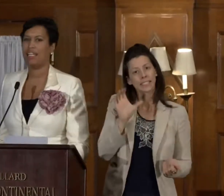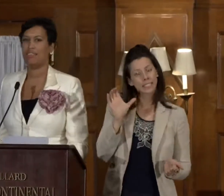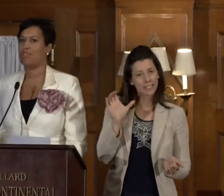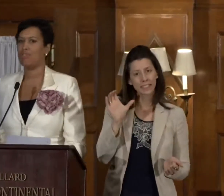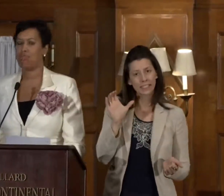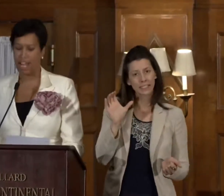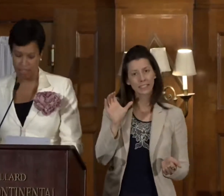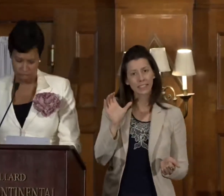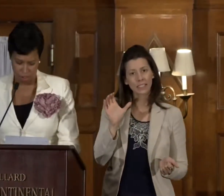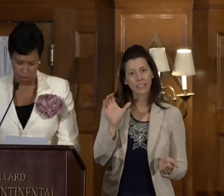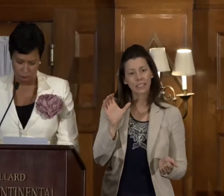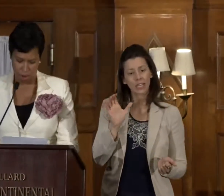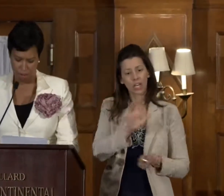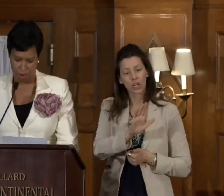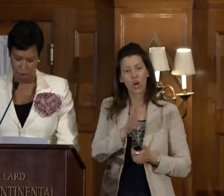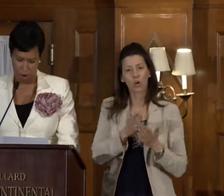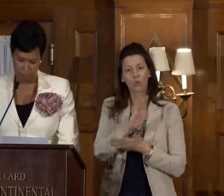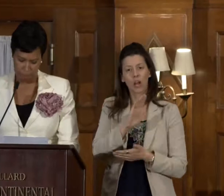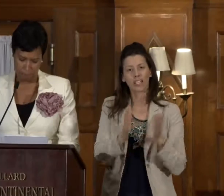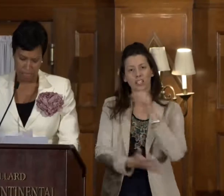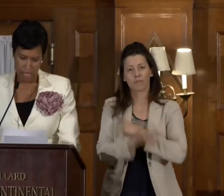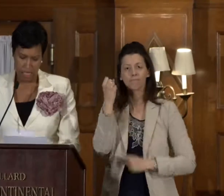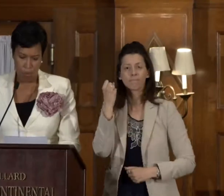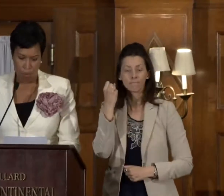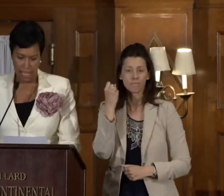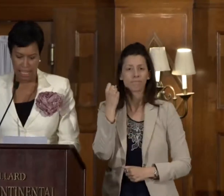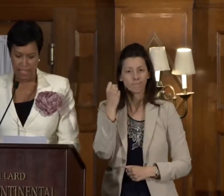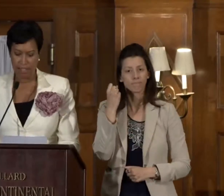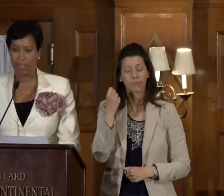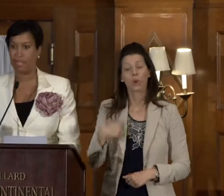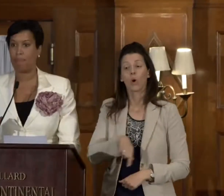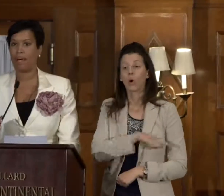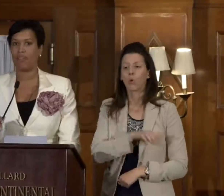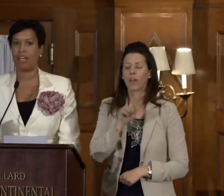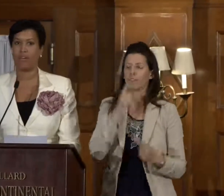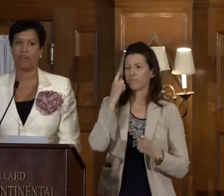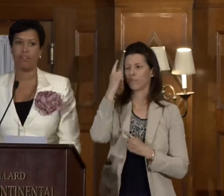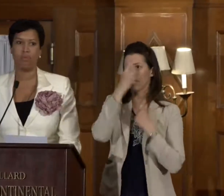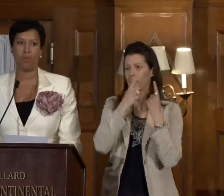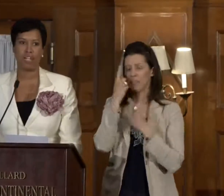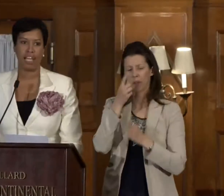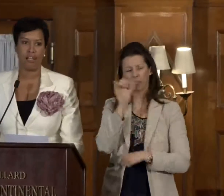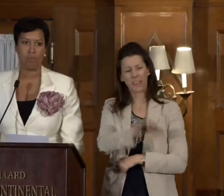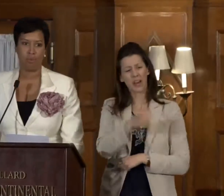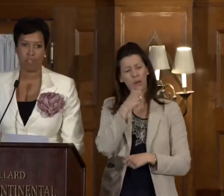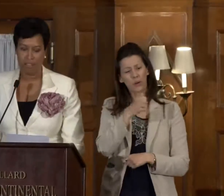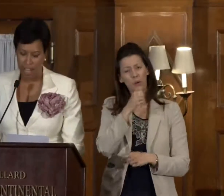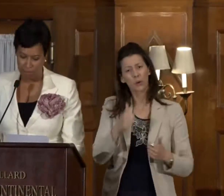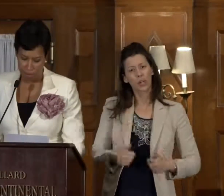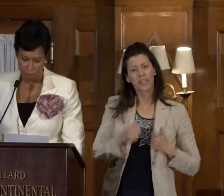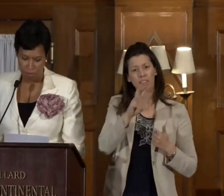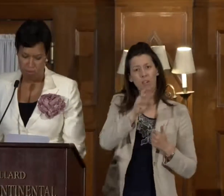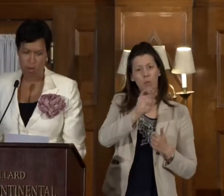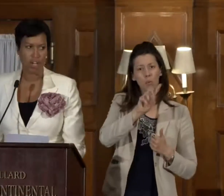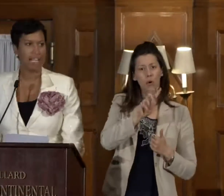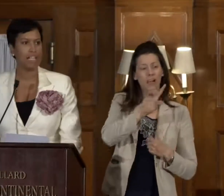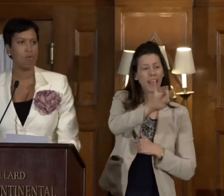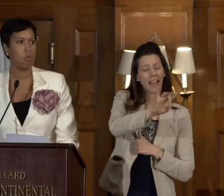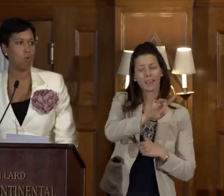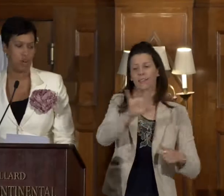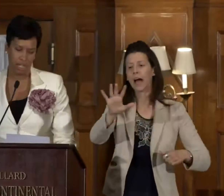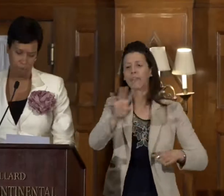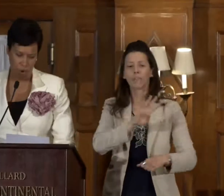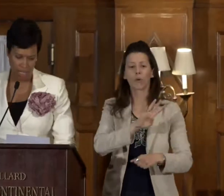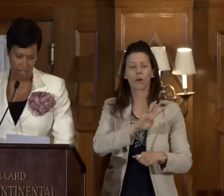is, those rights are stolen from her. So we need to think about that girl in Ward 8 or Ward 5 or Ward 4,